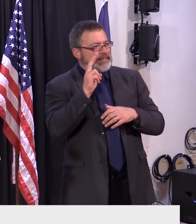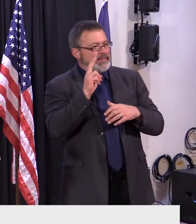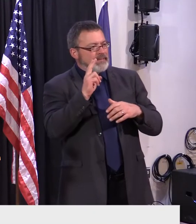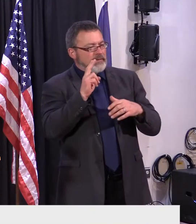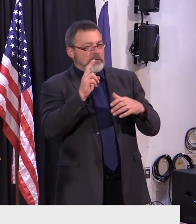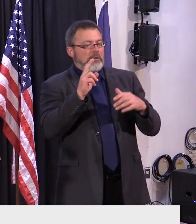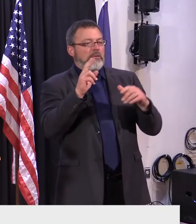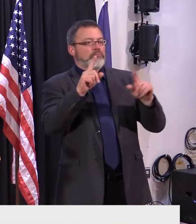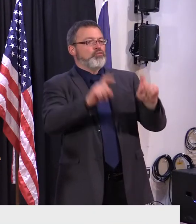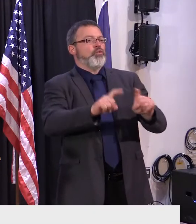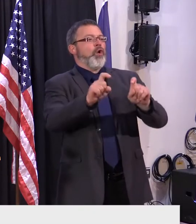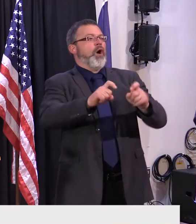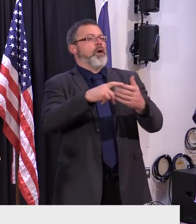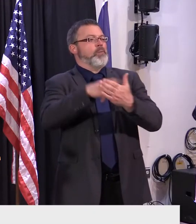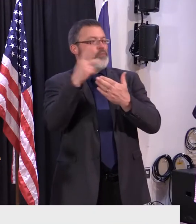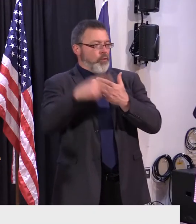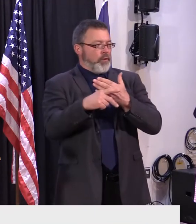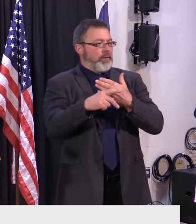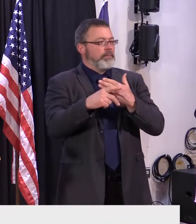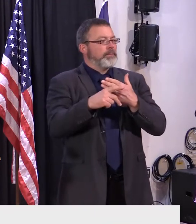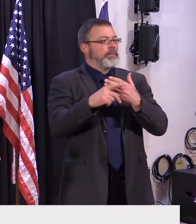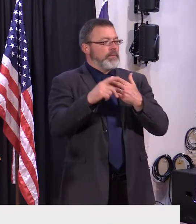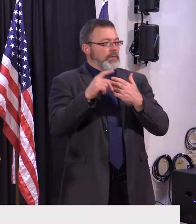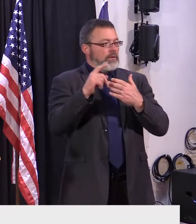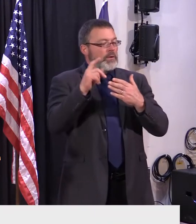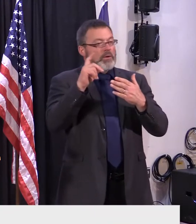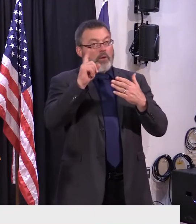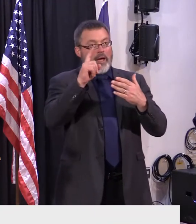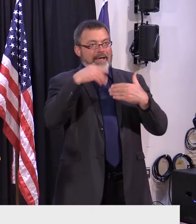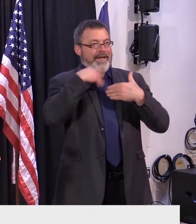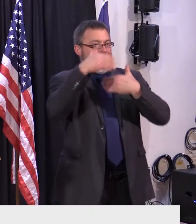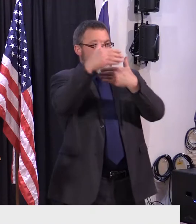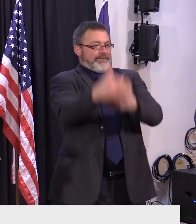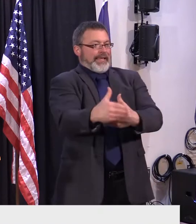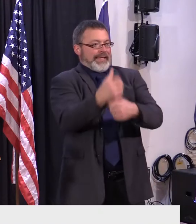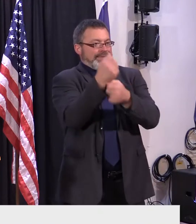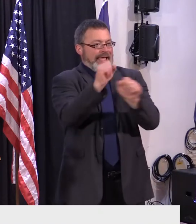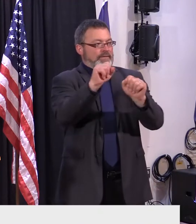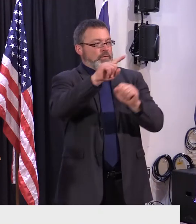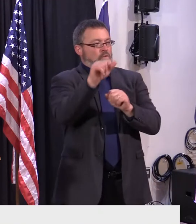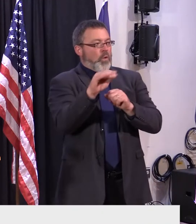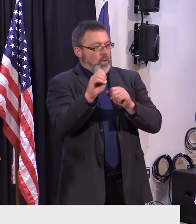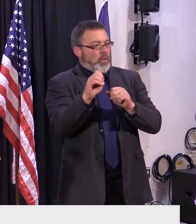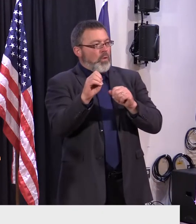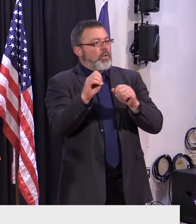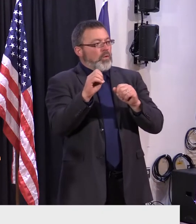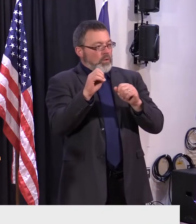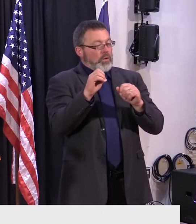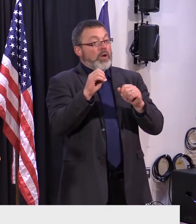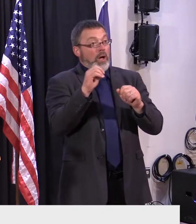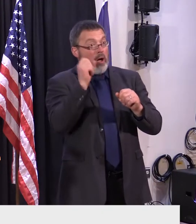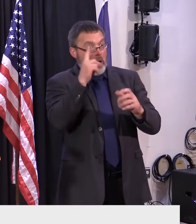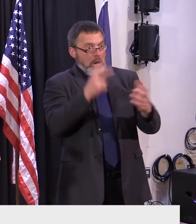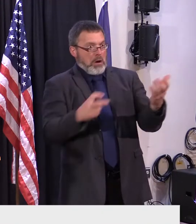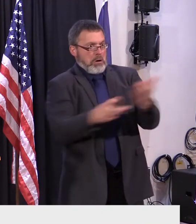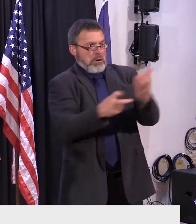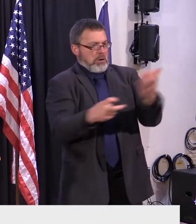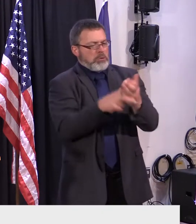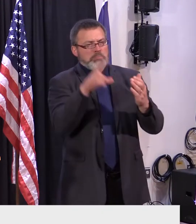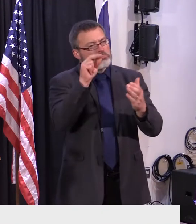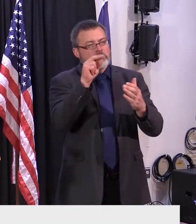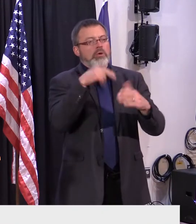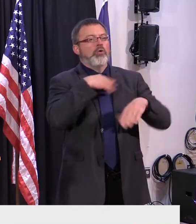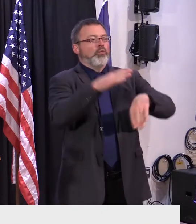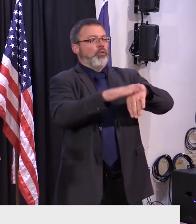safety zones and use that type of process and not even ticket but send warnings but that was turned down as well